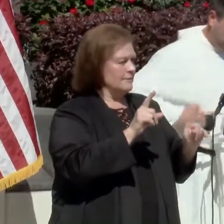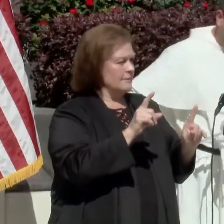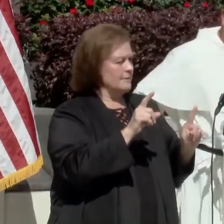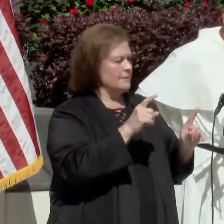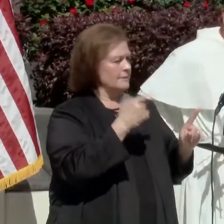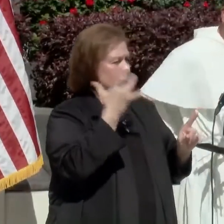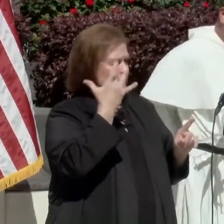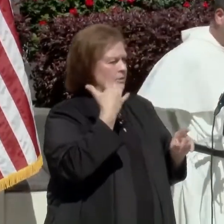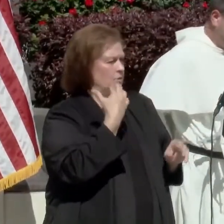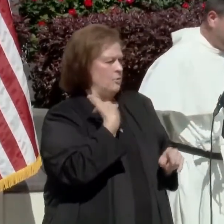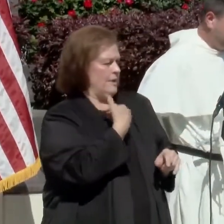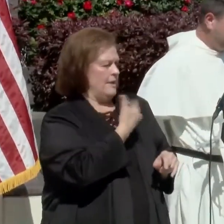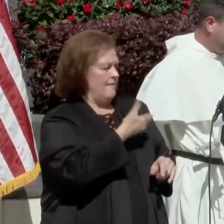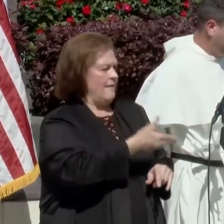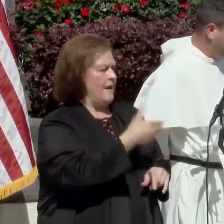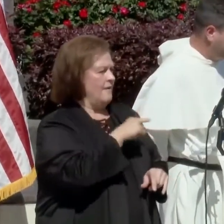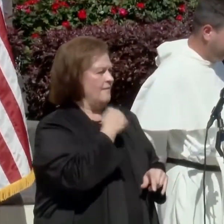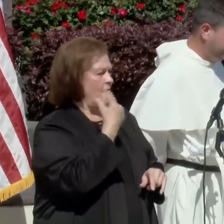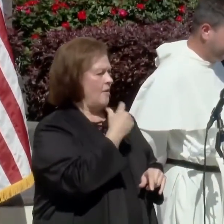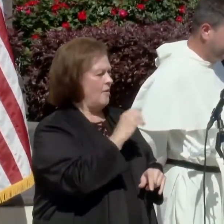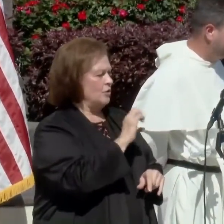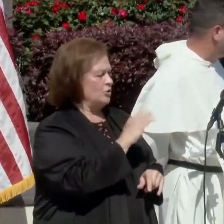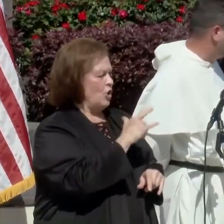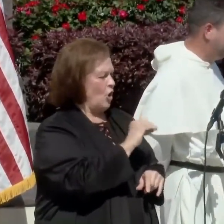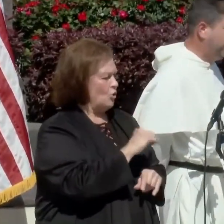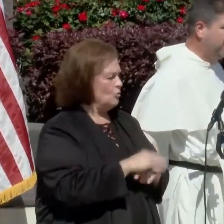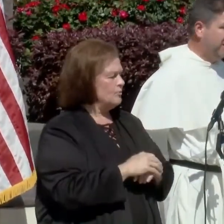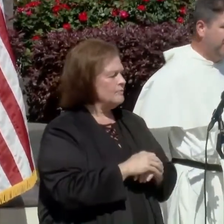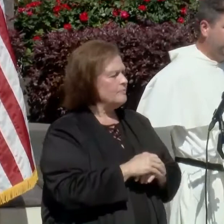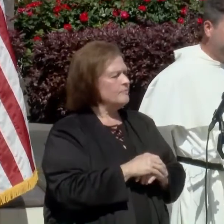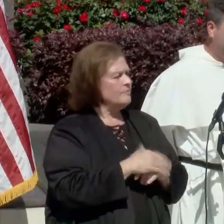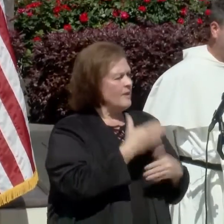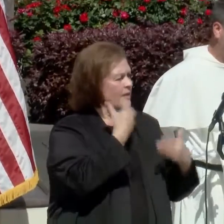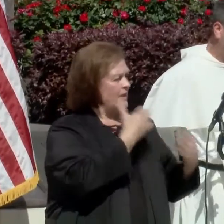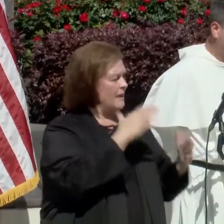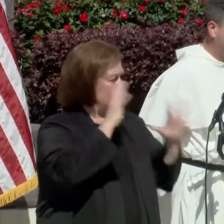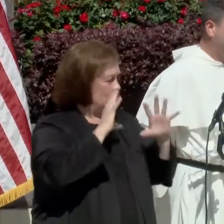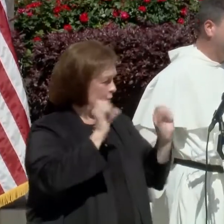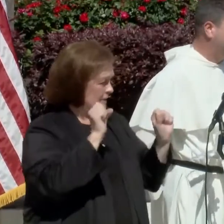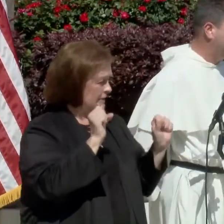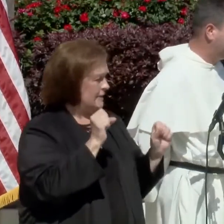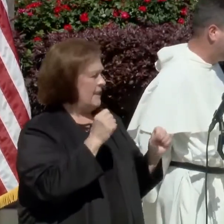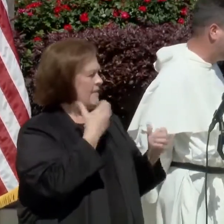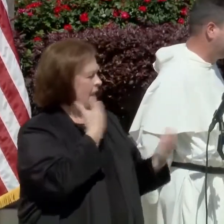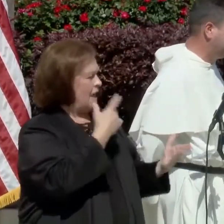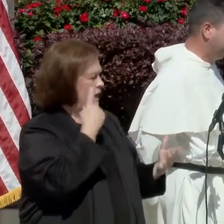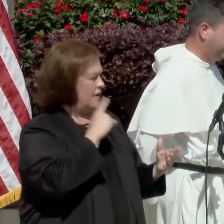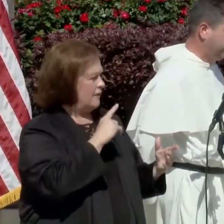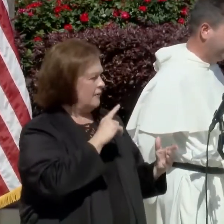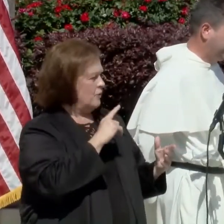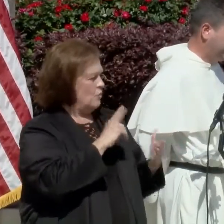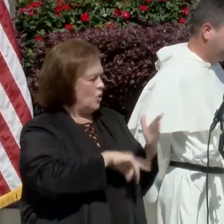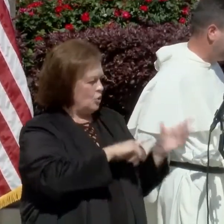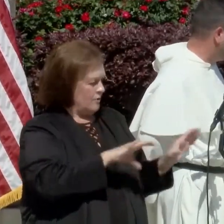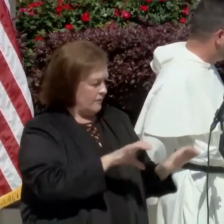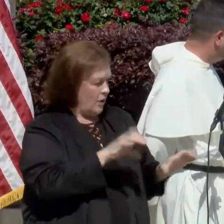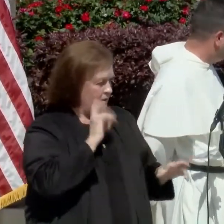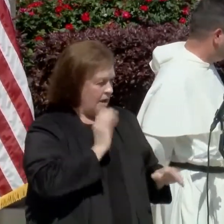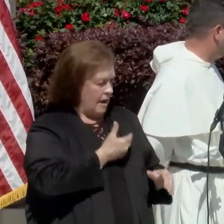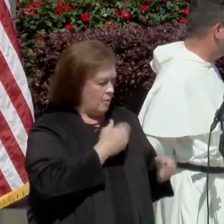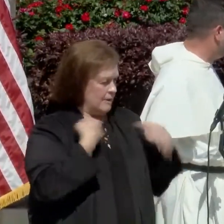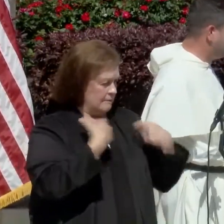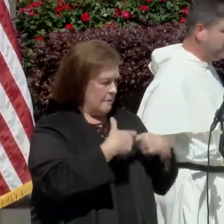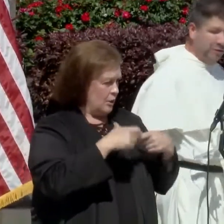Thank you, President Cynthia Lee Shane. It's an honor to be here and thank you for all that you have been doing for us in the Hispanic community.